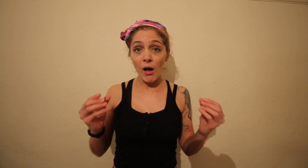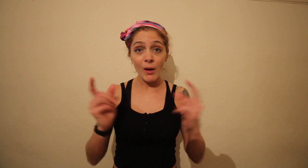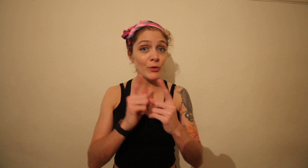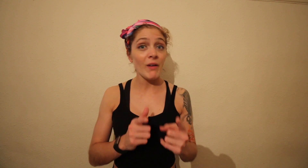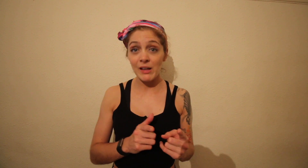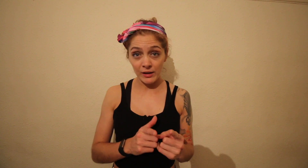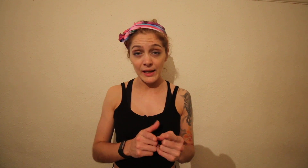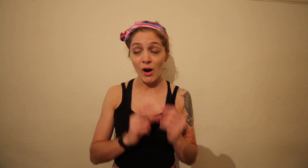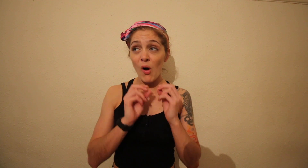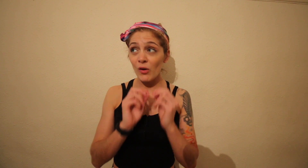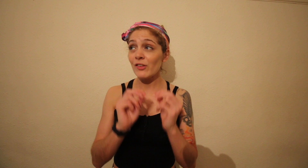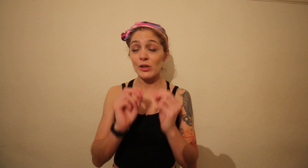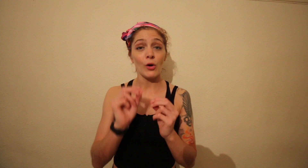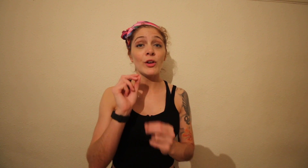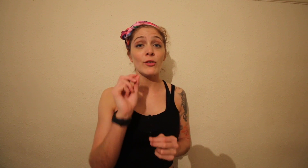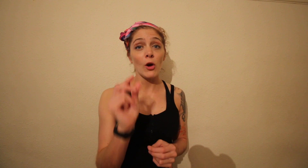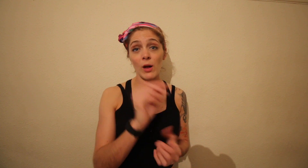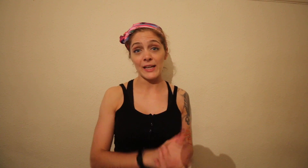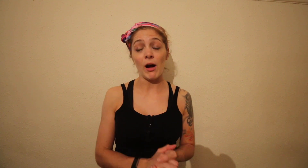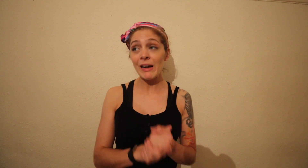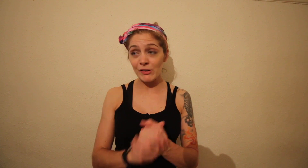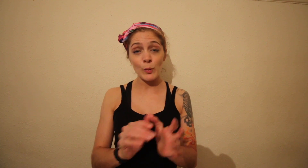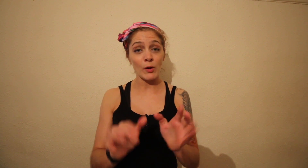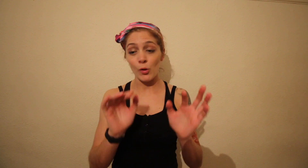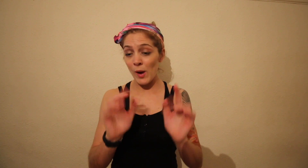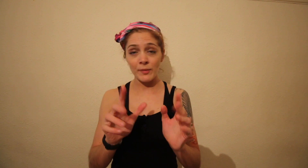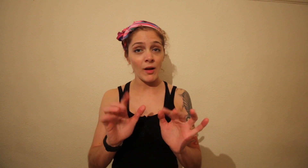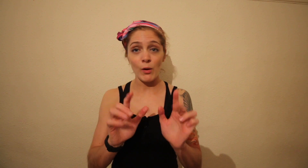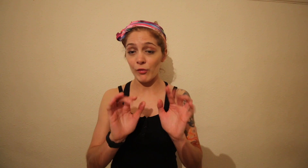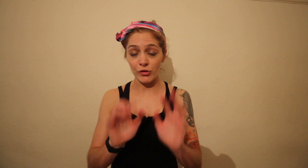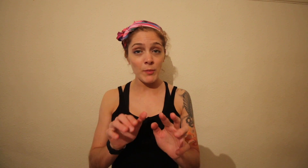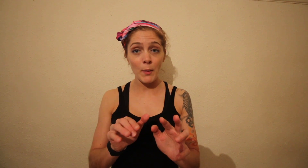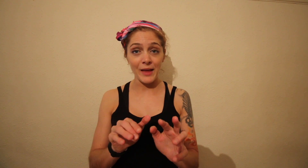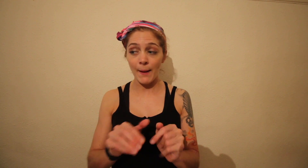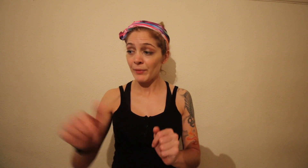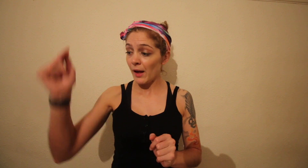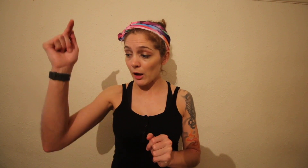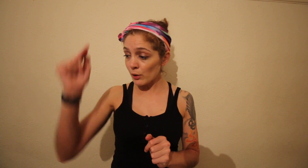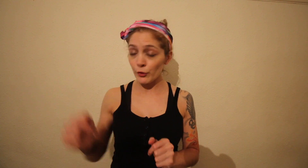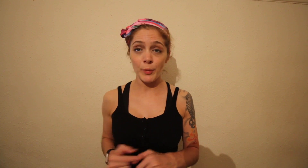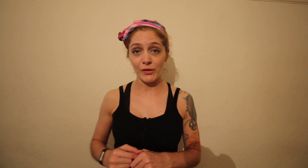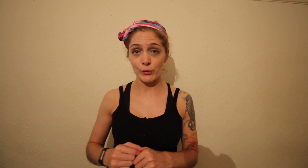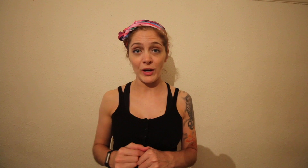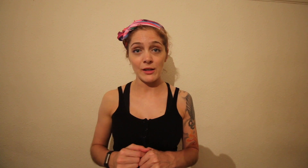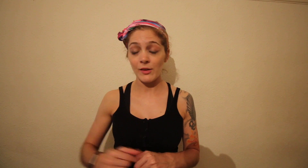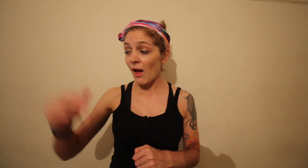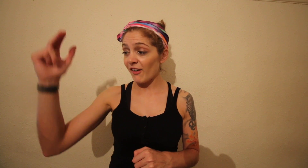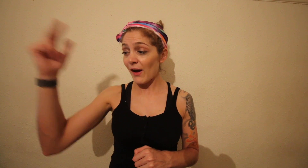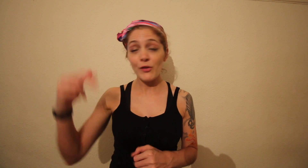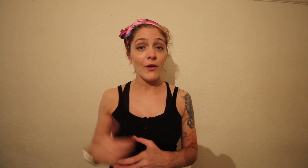I was very lucky, honest to God, so lucky. I just went on the website of the gym I was at, I looked through the personal trainers, I found the